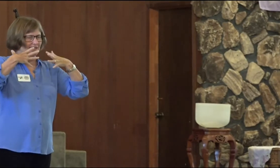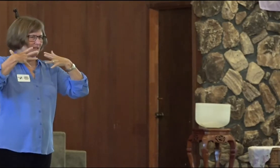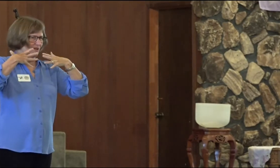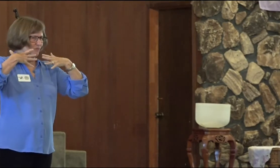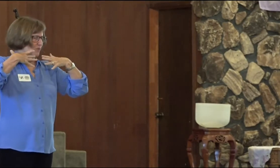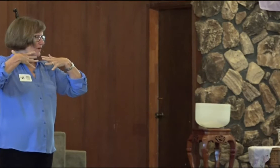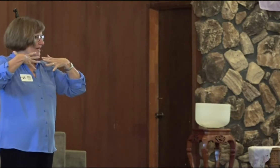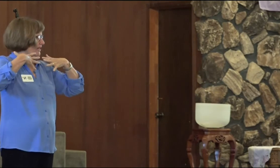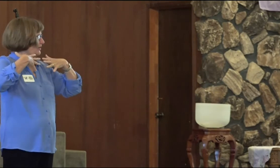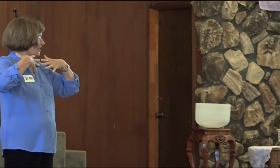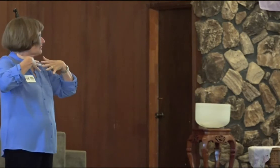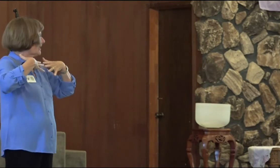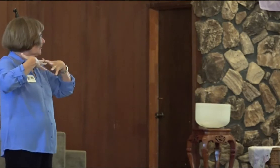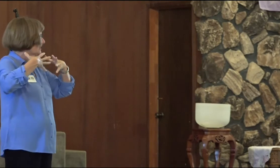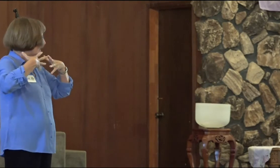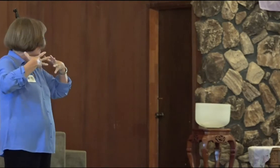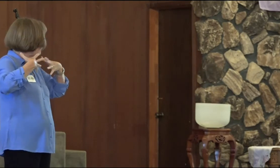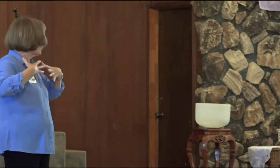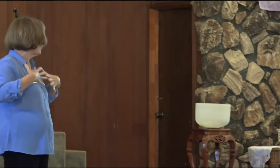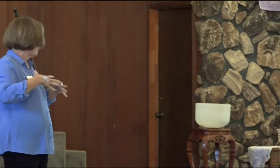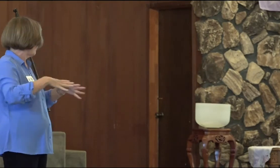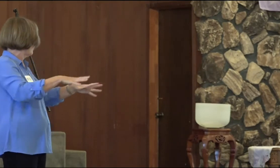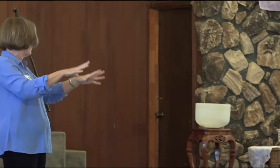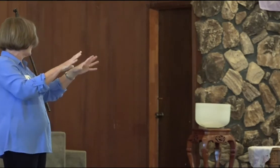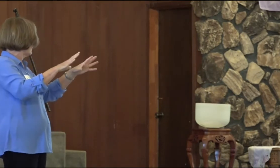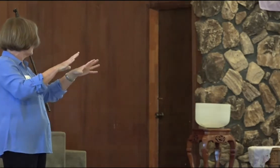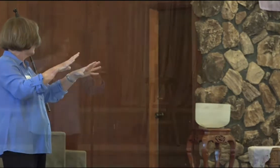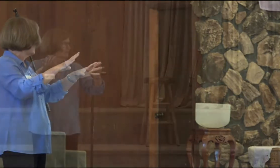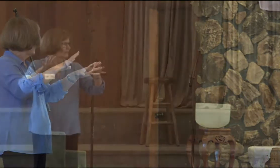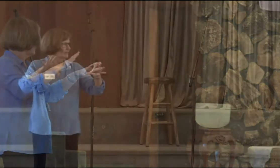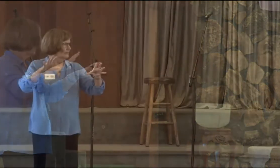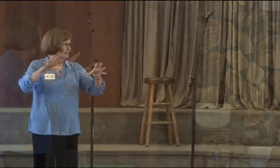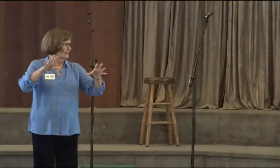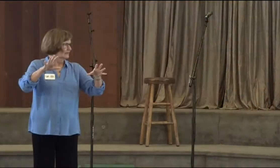the way I could explain it was that it burned through me.